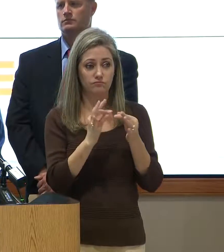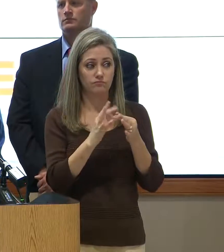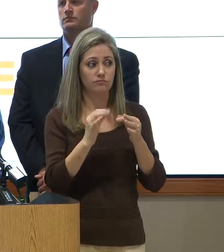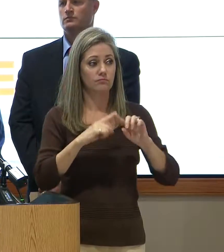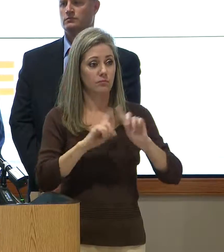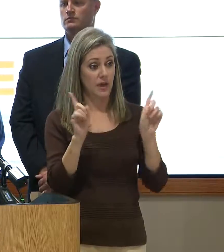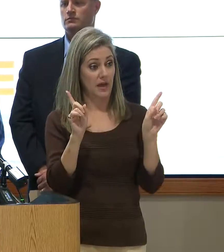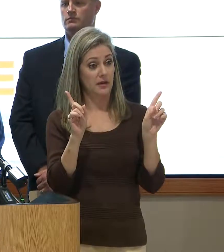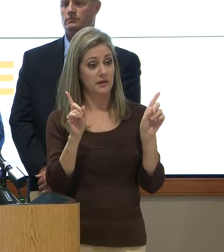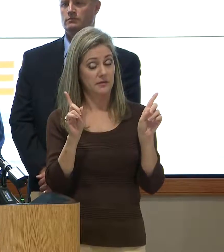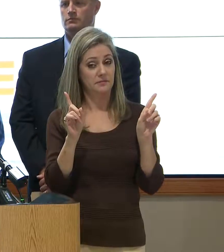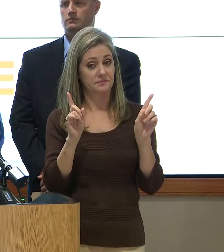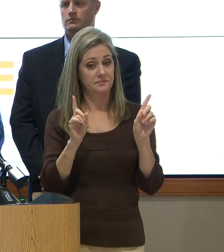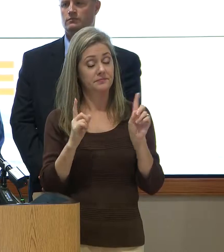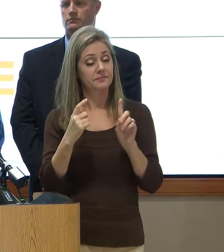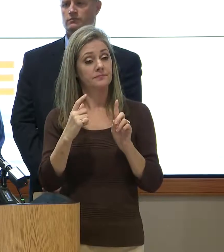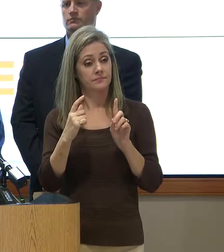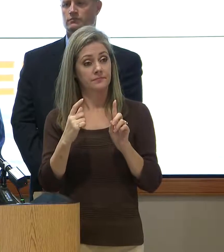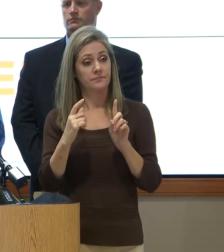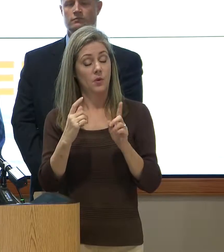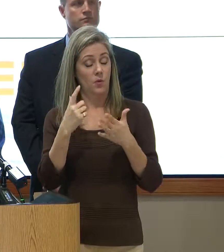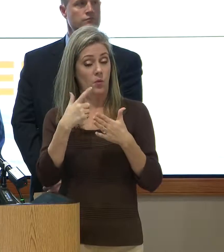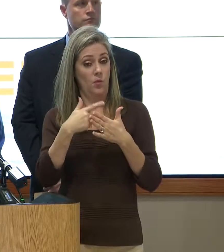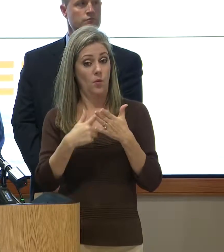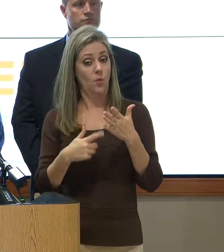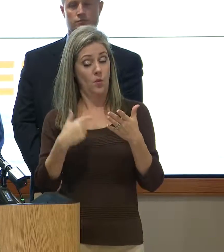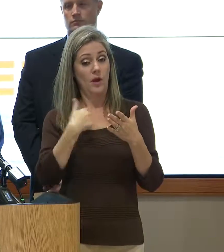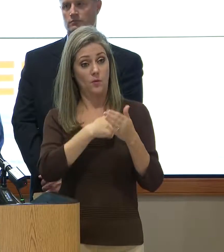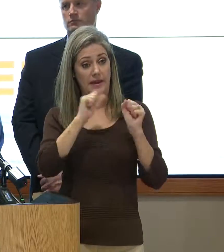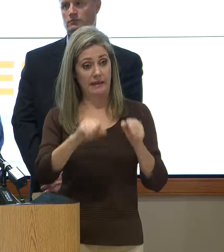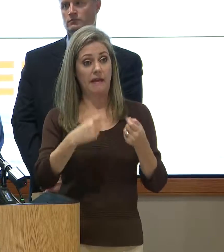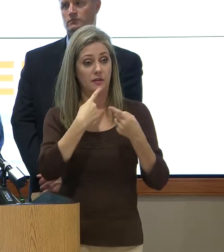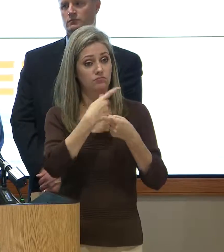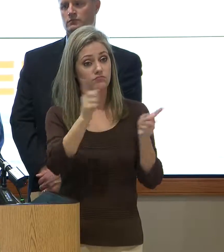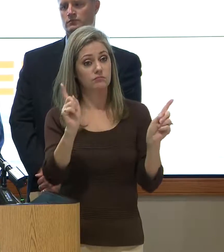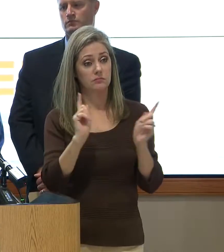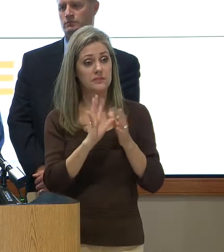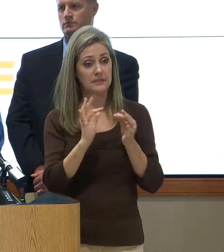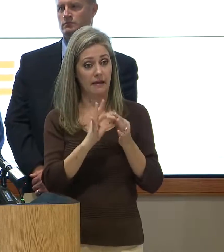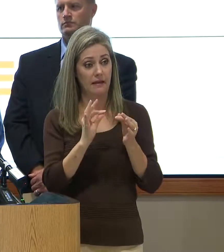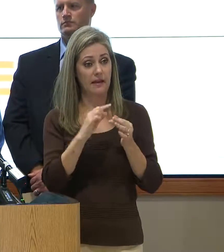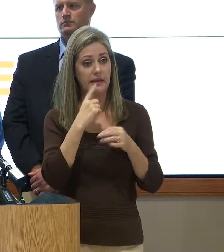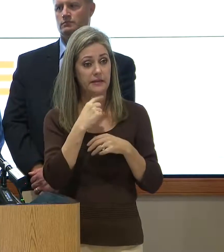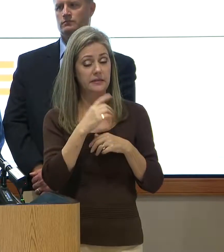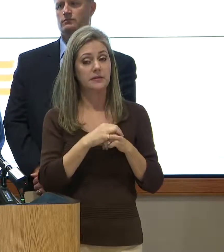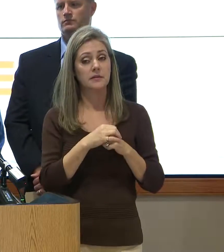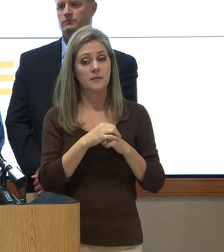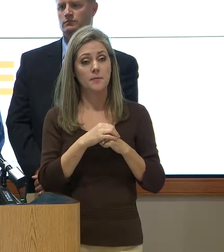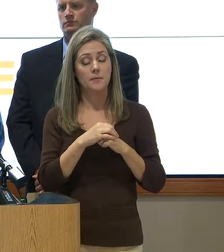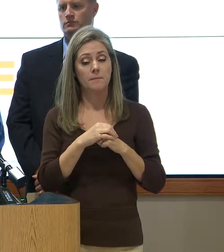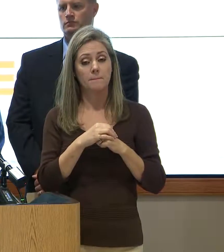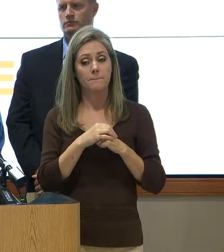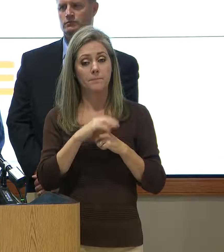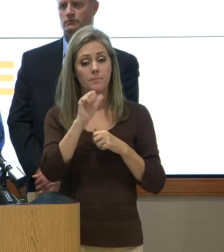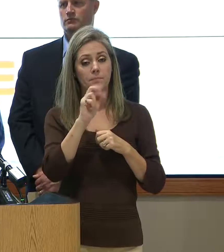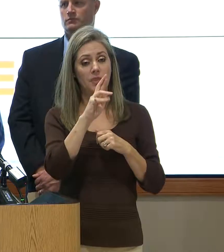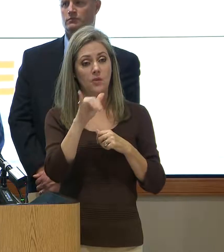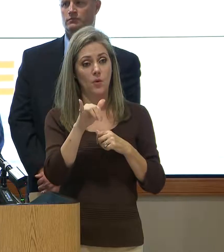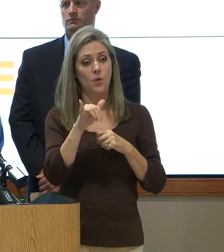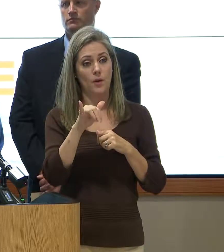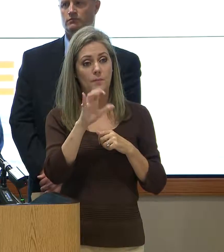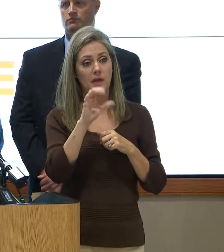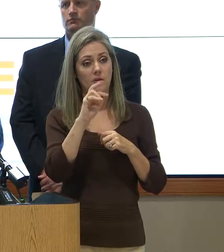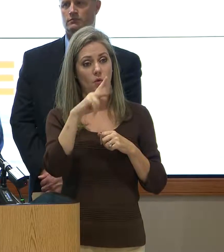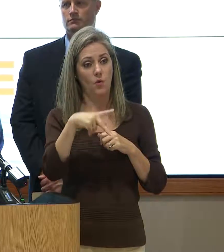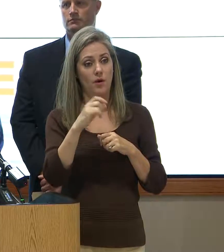But beyond that, I will say what has been said publicly, and that is that the Army Corps of Engineers